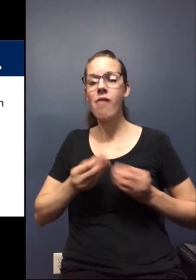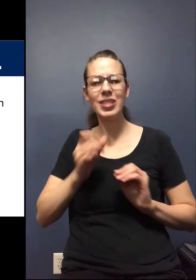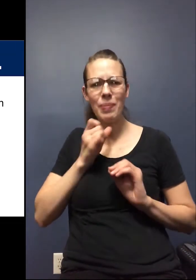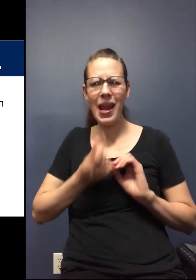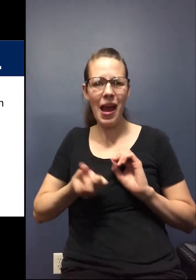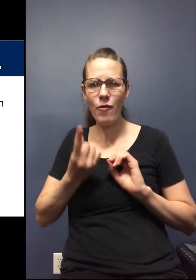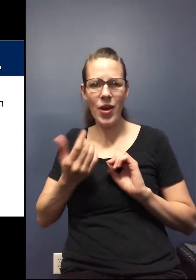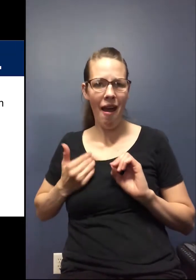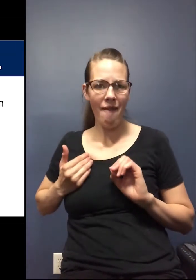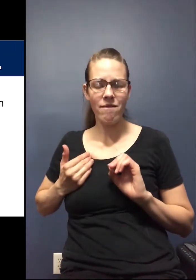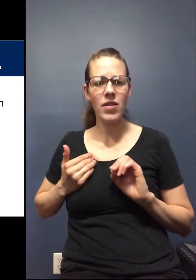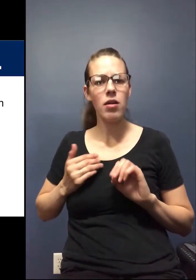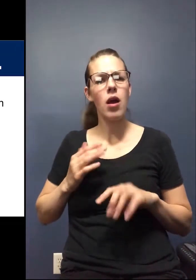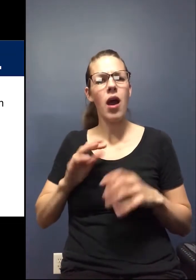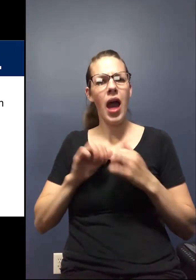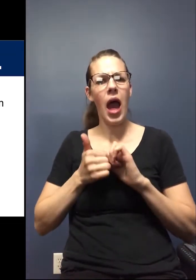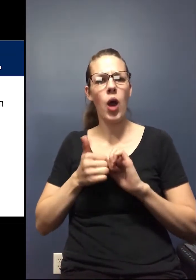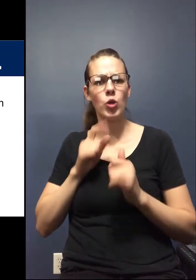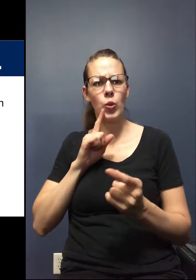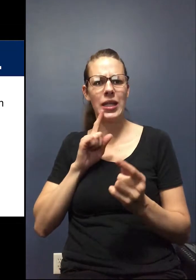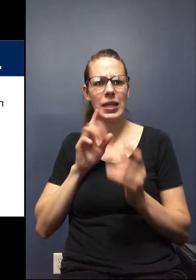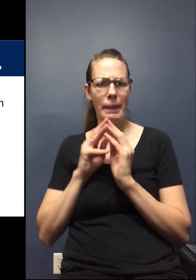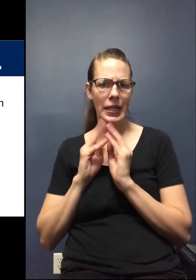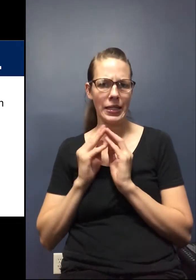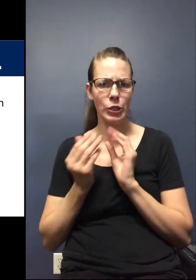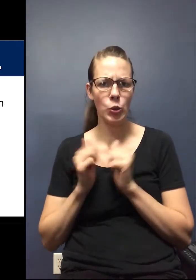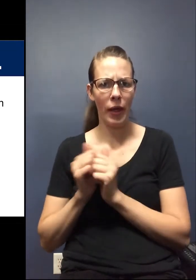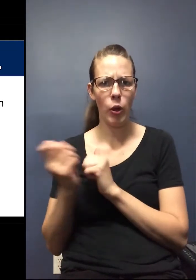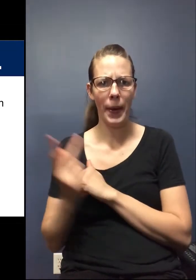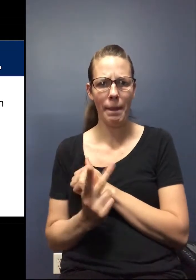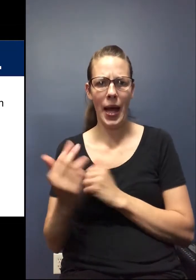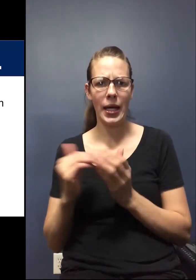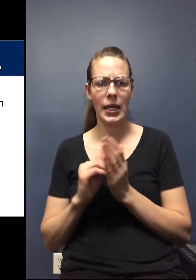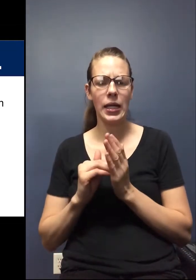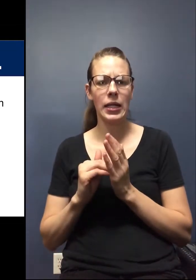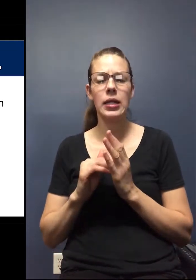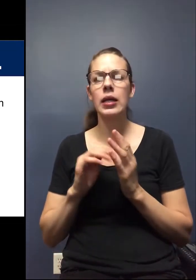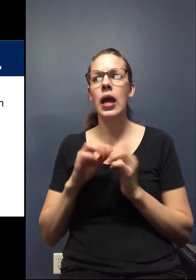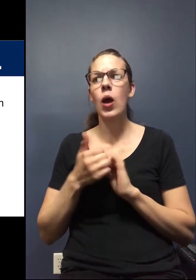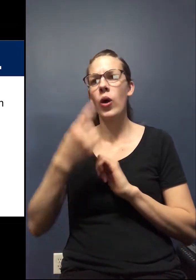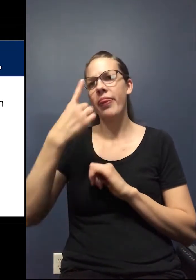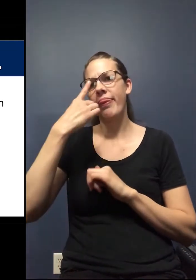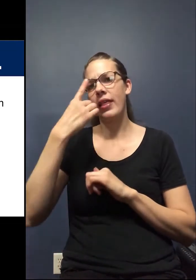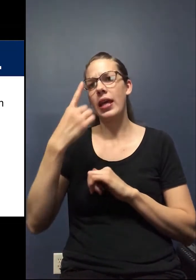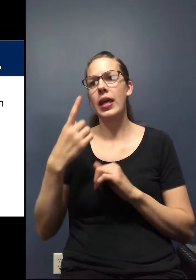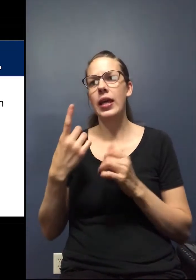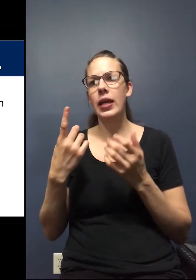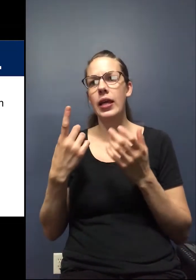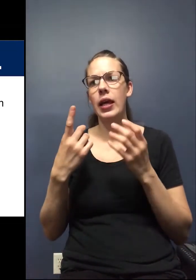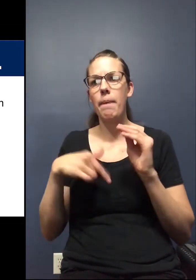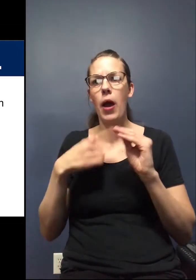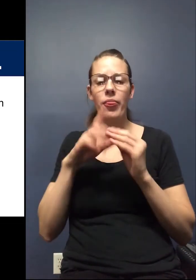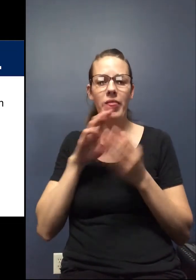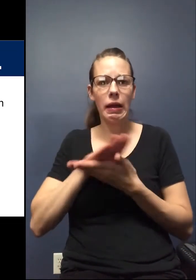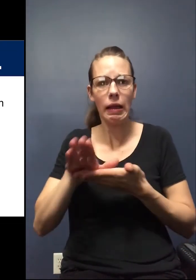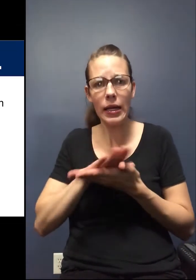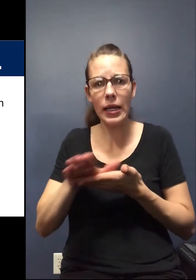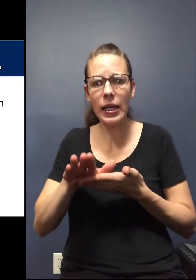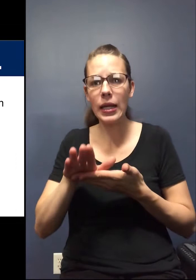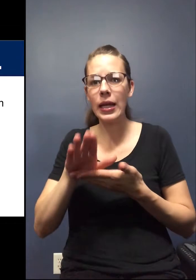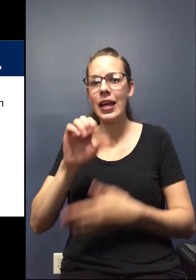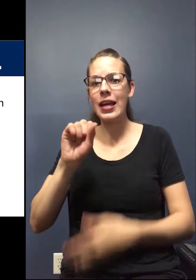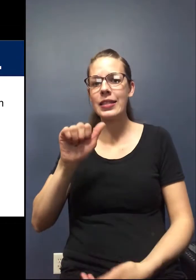everyone does. So, how do we meet together when we come back? How are we thinking about the cleaning and